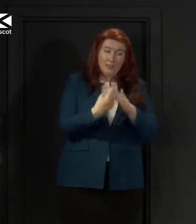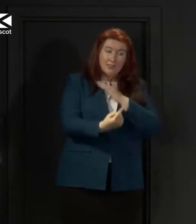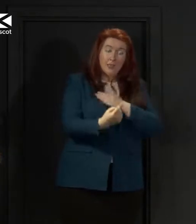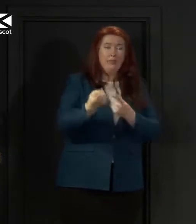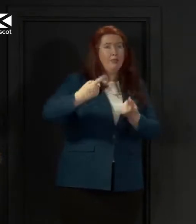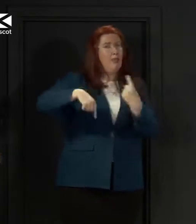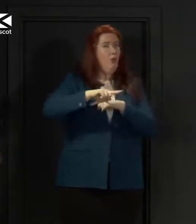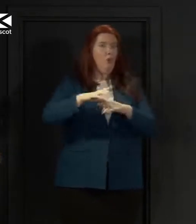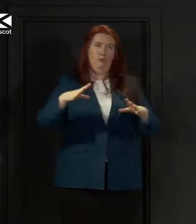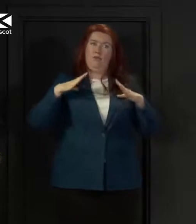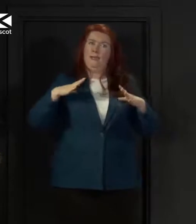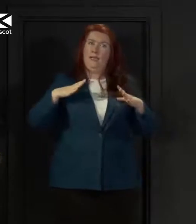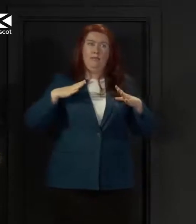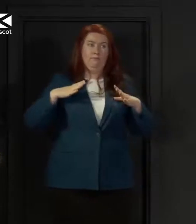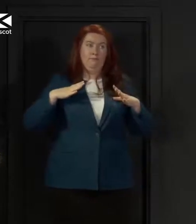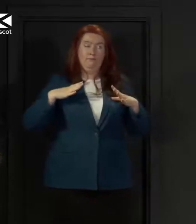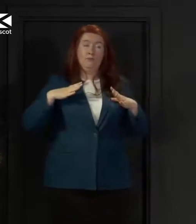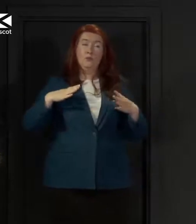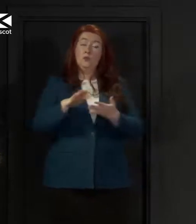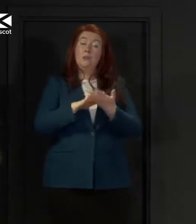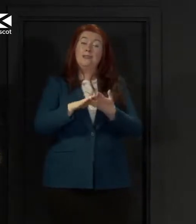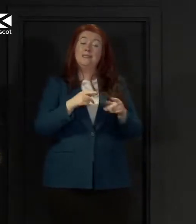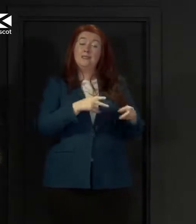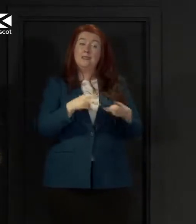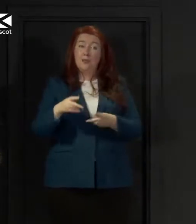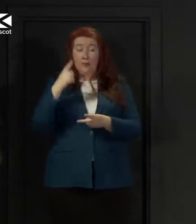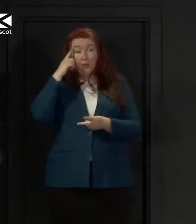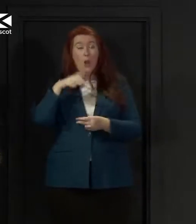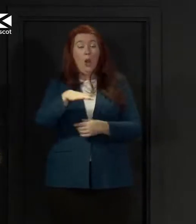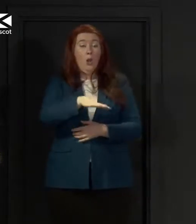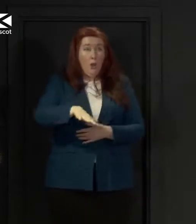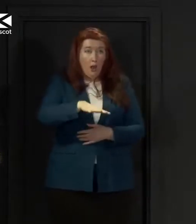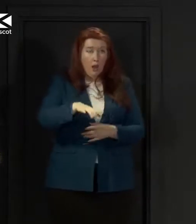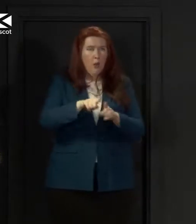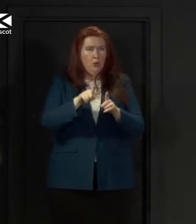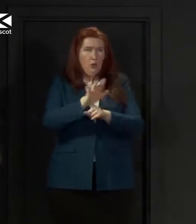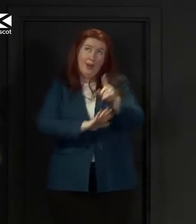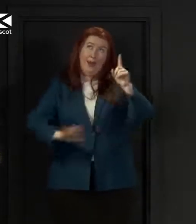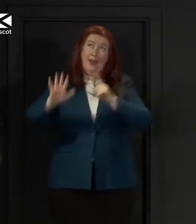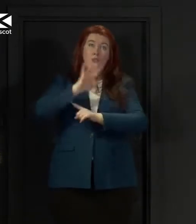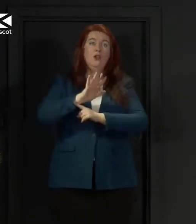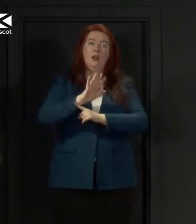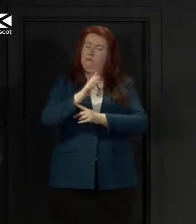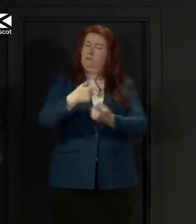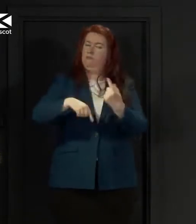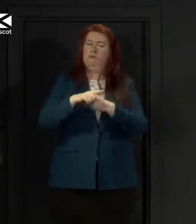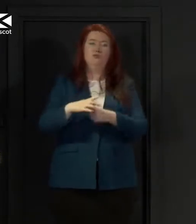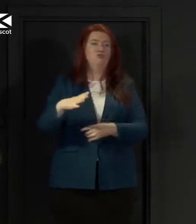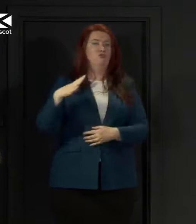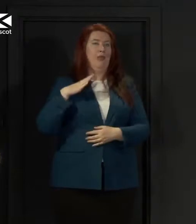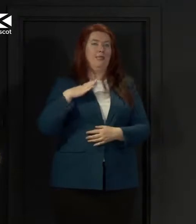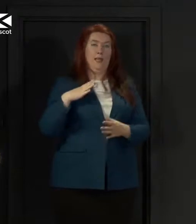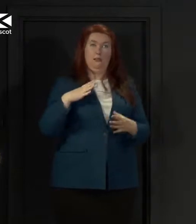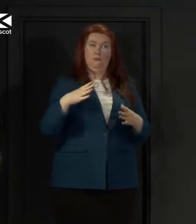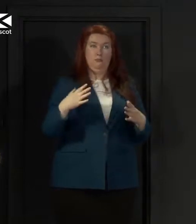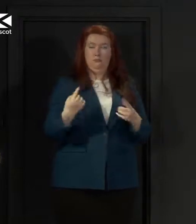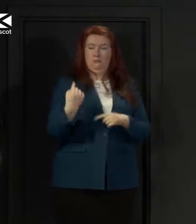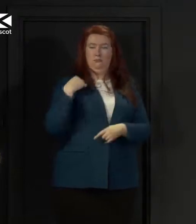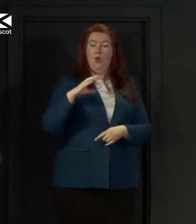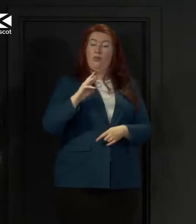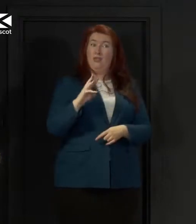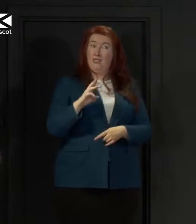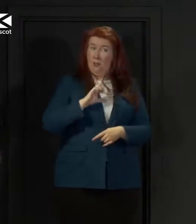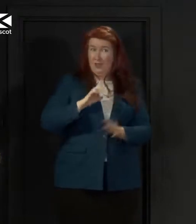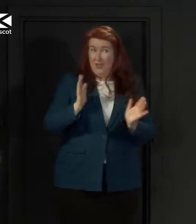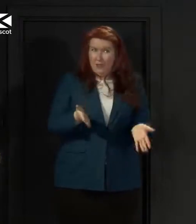ready. So our system, both at a national level and locally, was ready at the point when we stood up as we needed it to